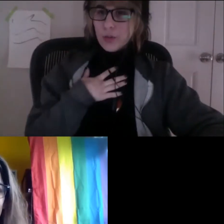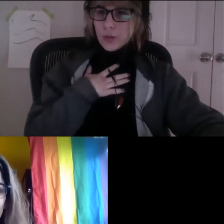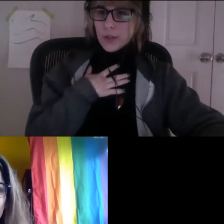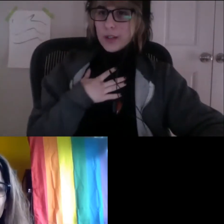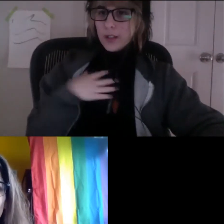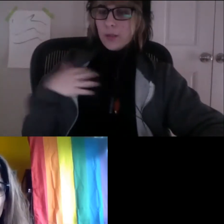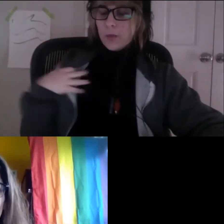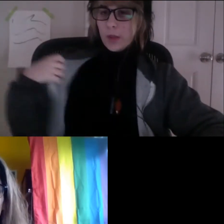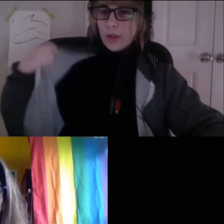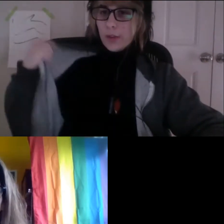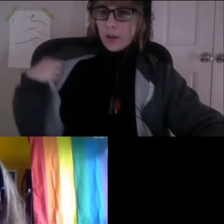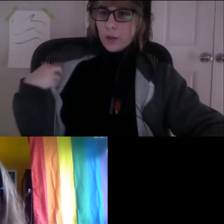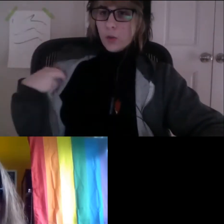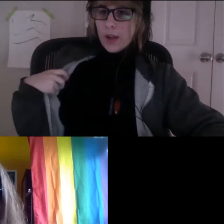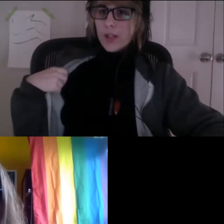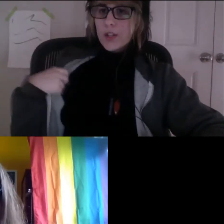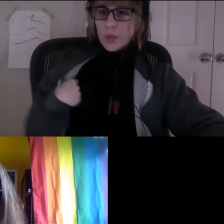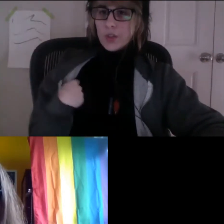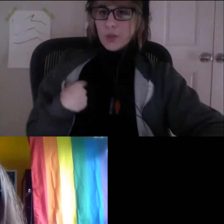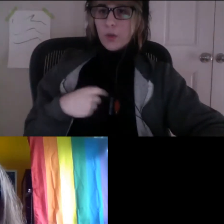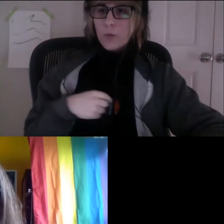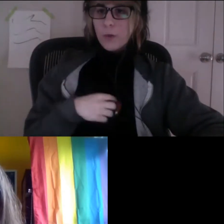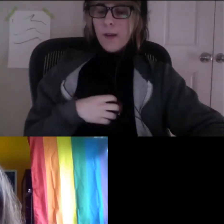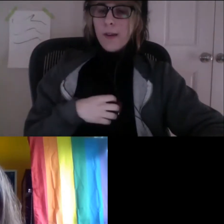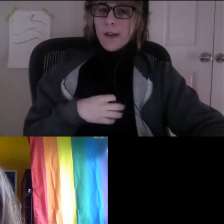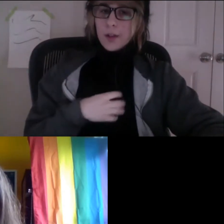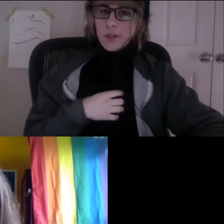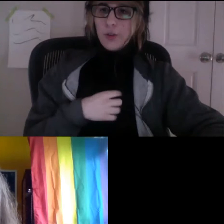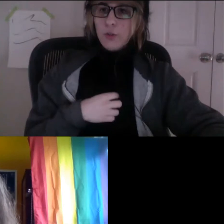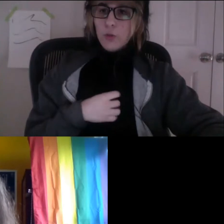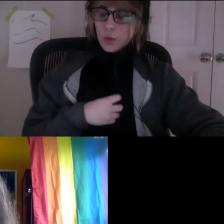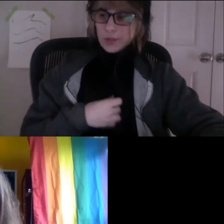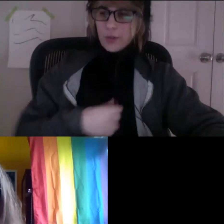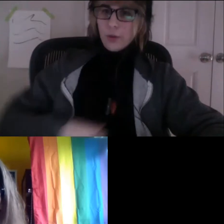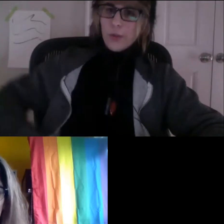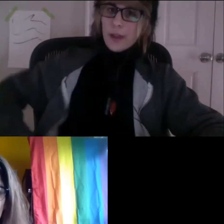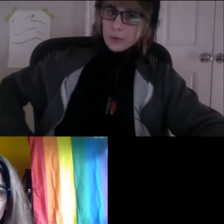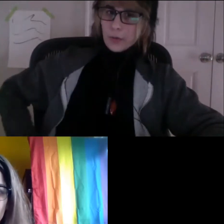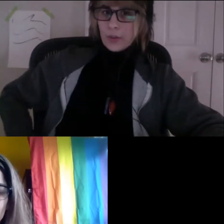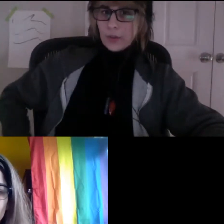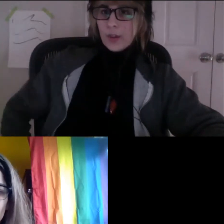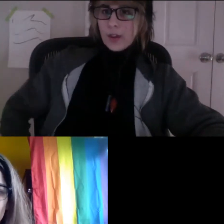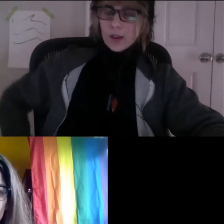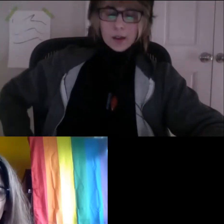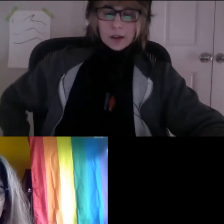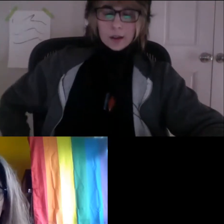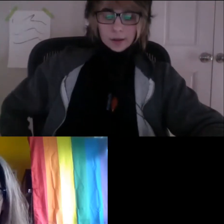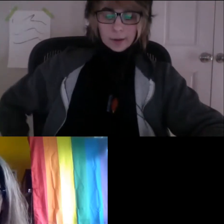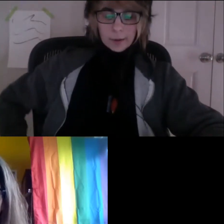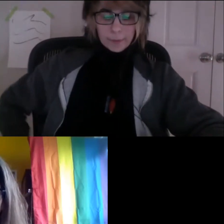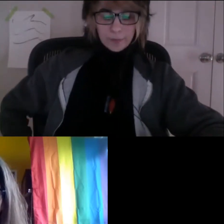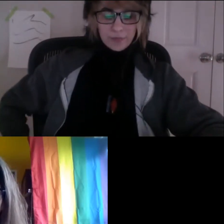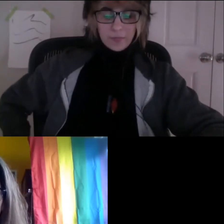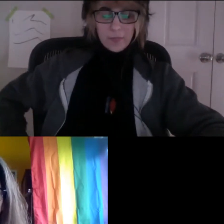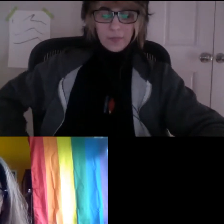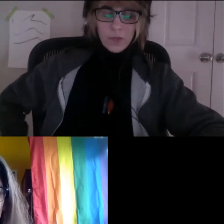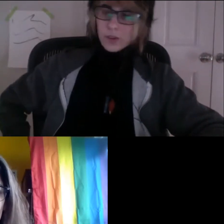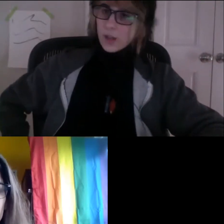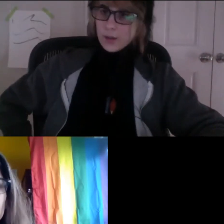a black turtleneck with a gray sweatshirt over and two crystal necklaces. Um,